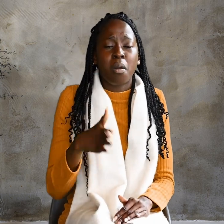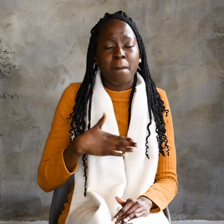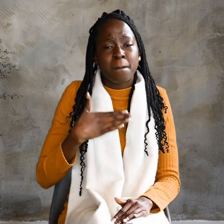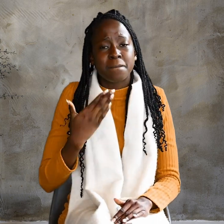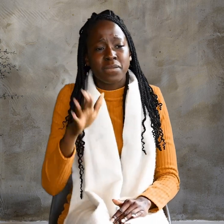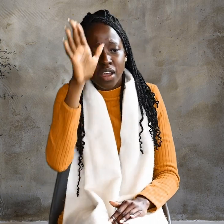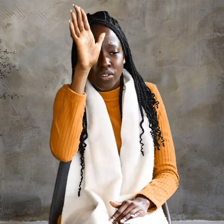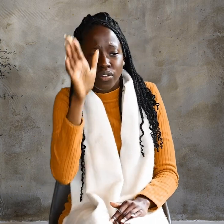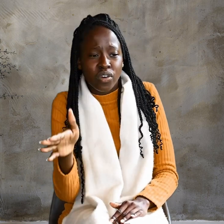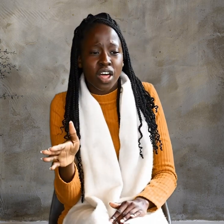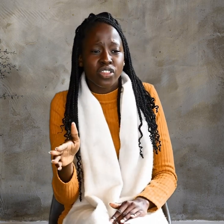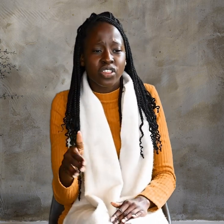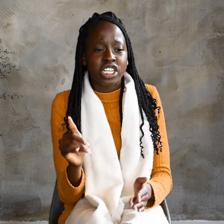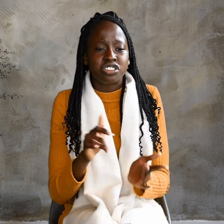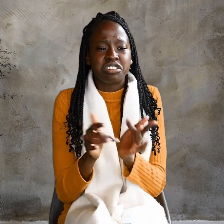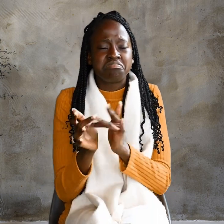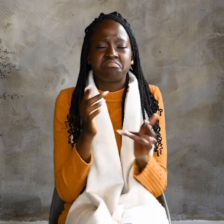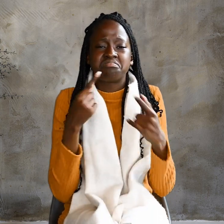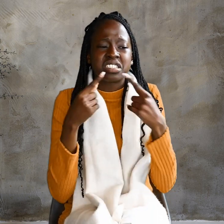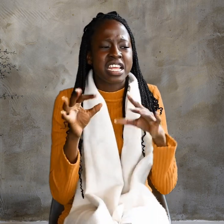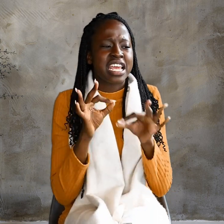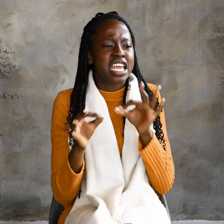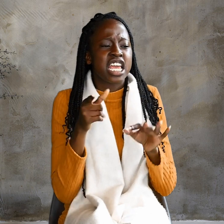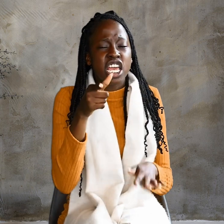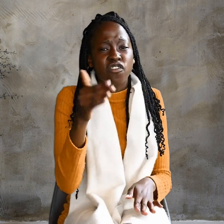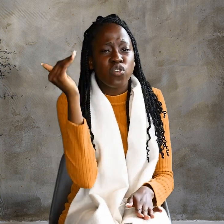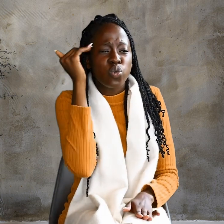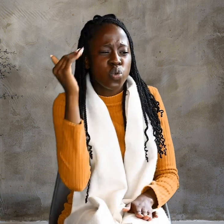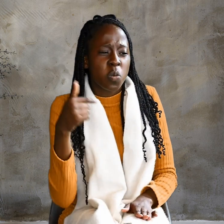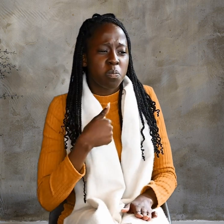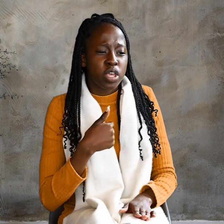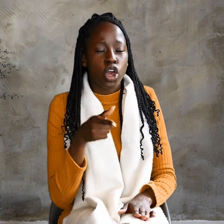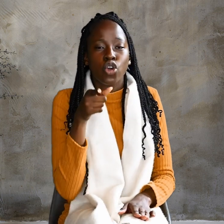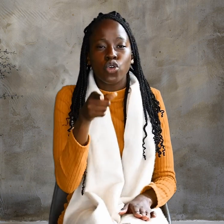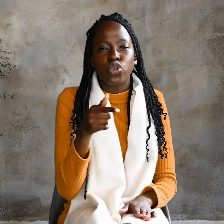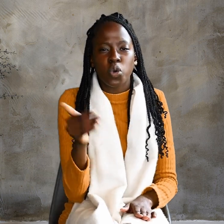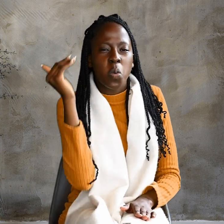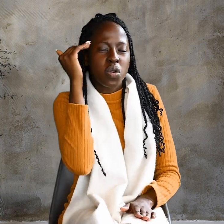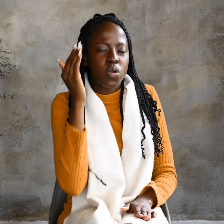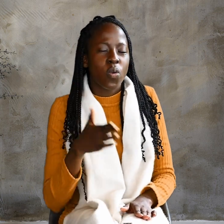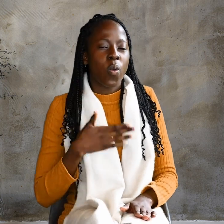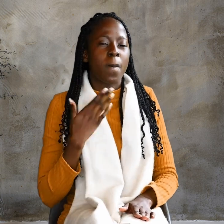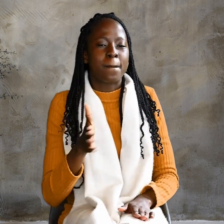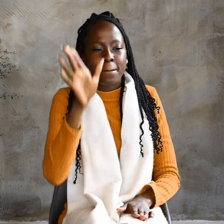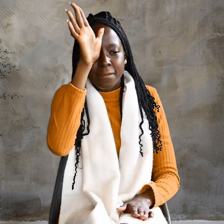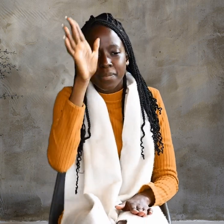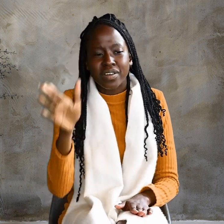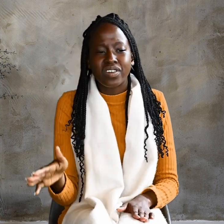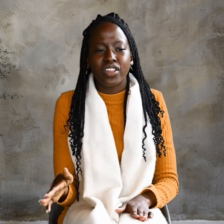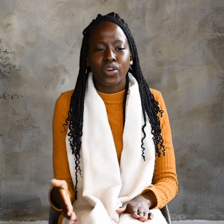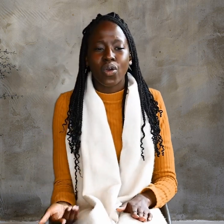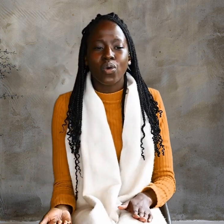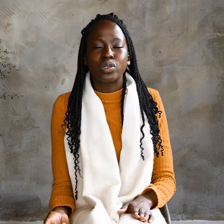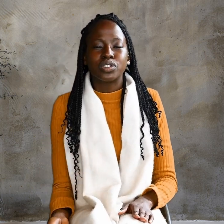Father, Jesus replied. If you knew me, You would know my Father also.